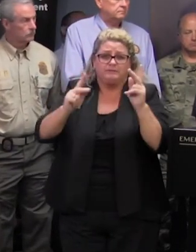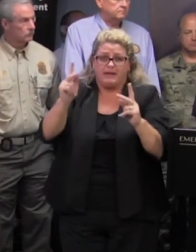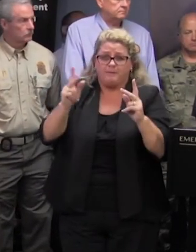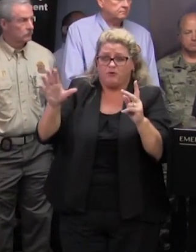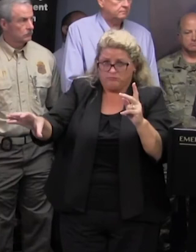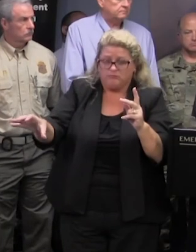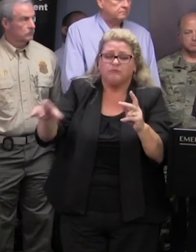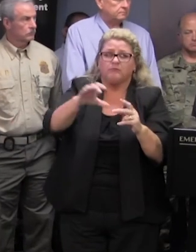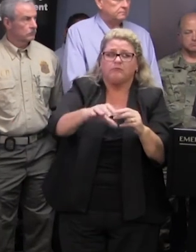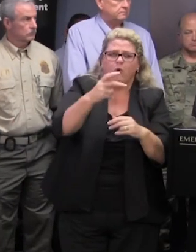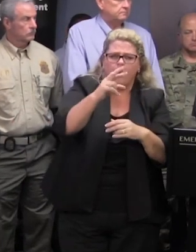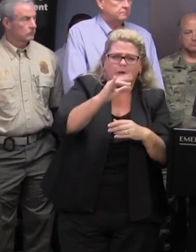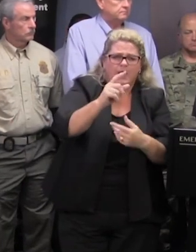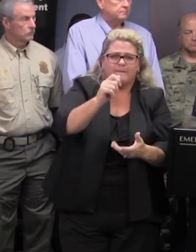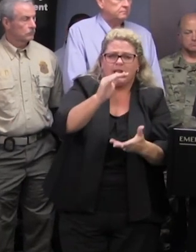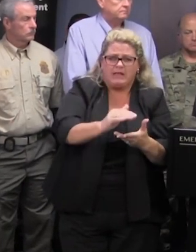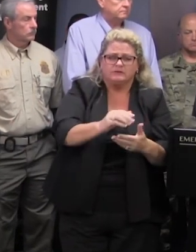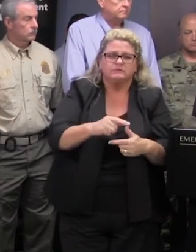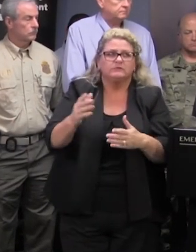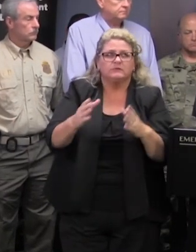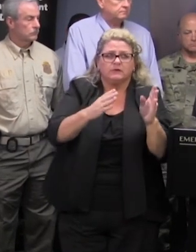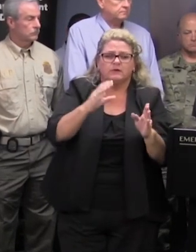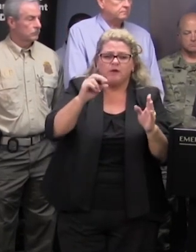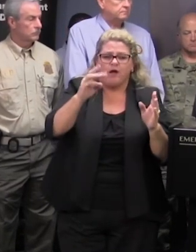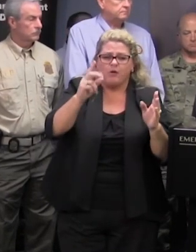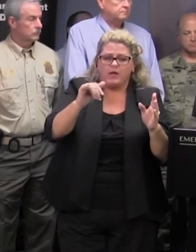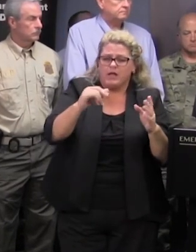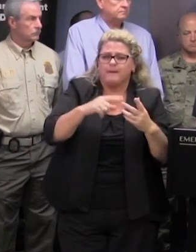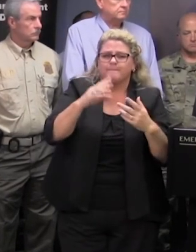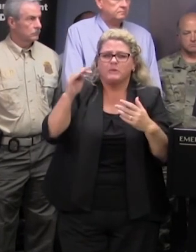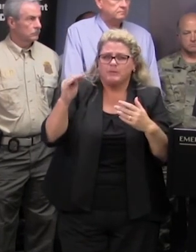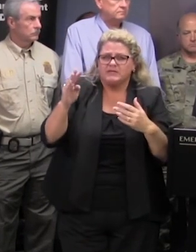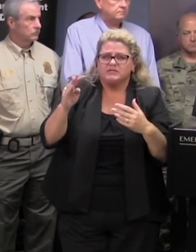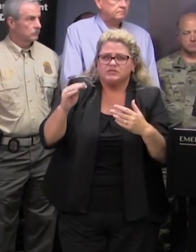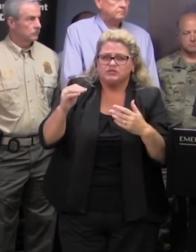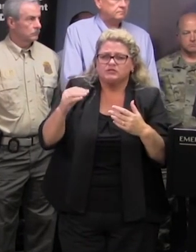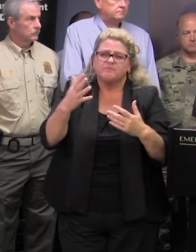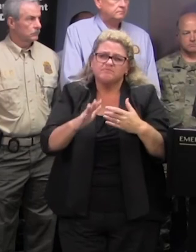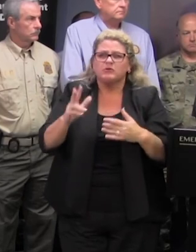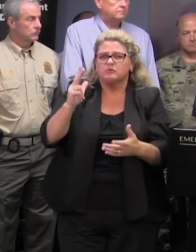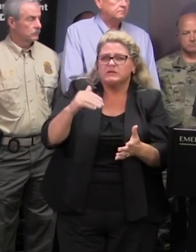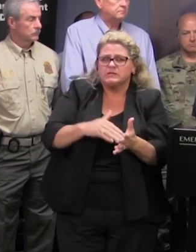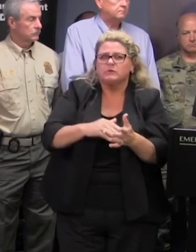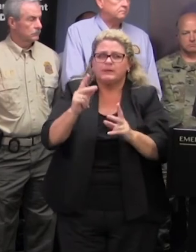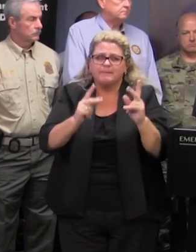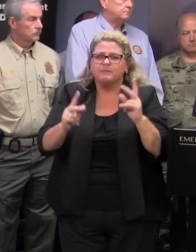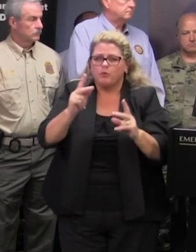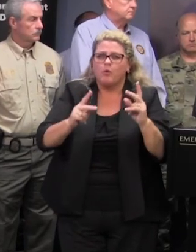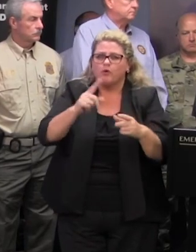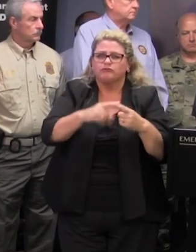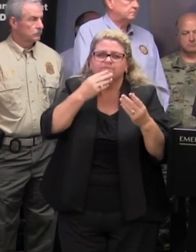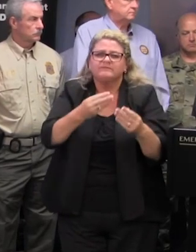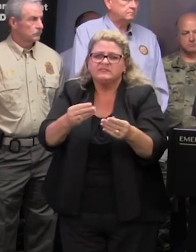smaller amount in ori and conway and myrtle beach for probably 3 000 people for for that period of